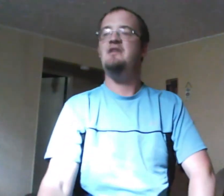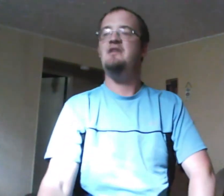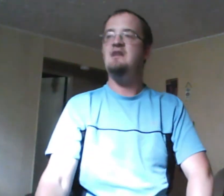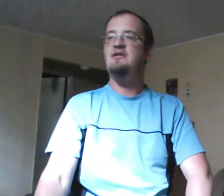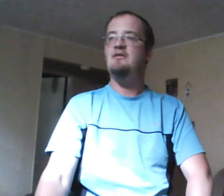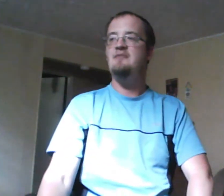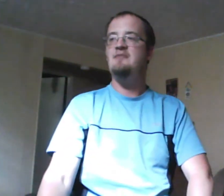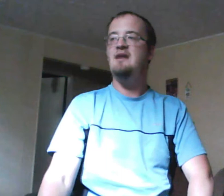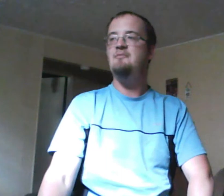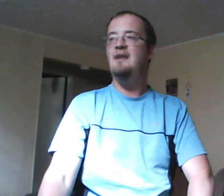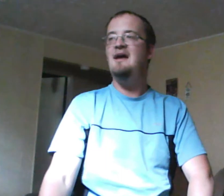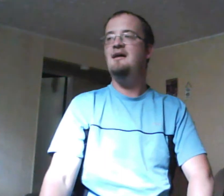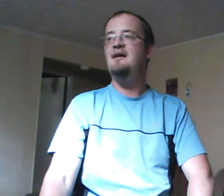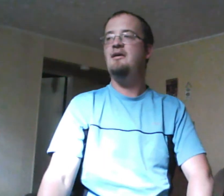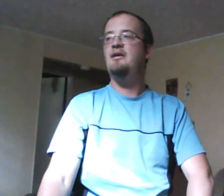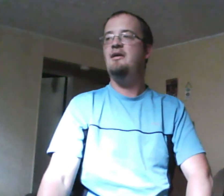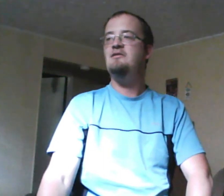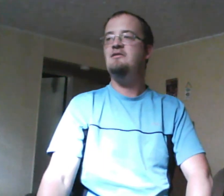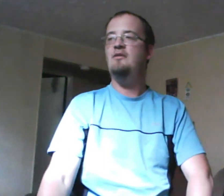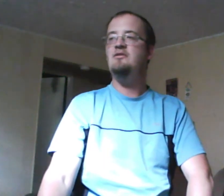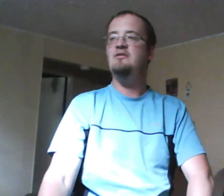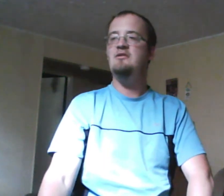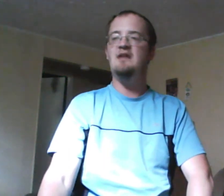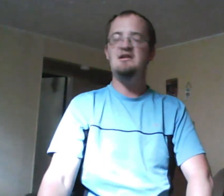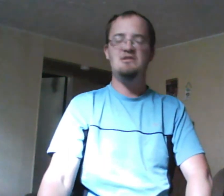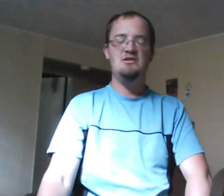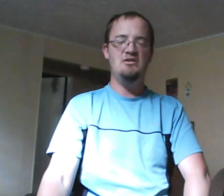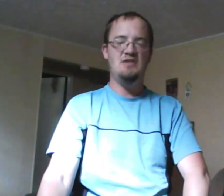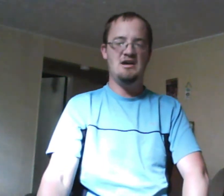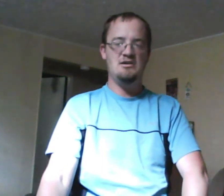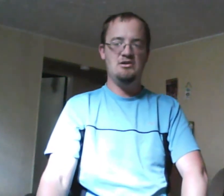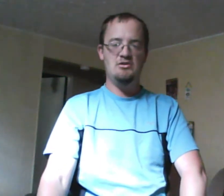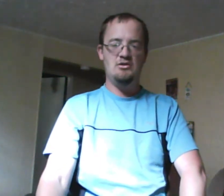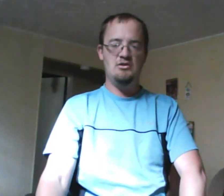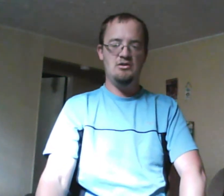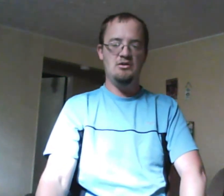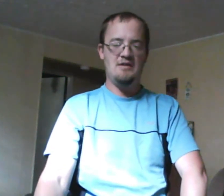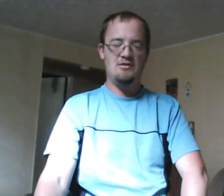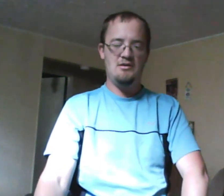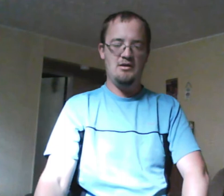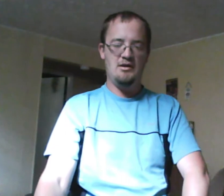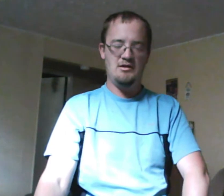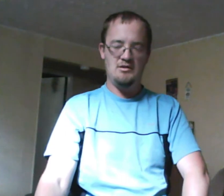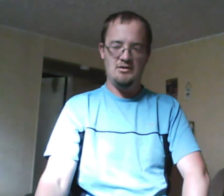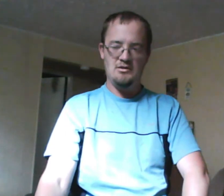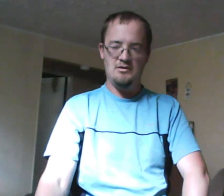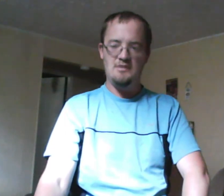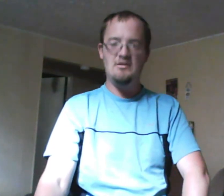know Cam died Maya is told to utilize utilize utilize give me eulogy